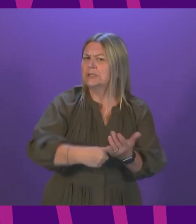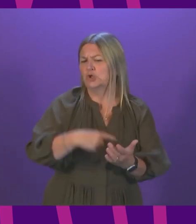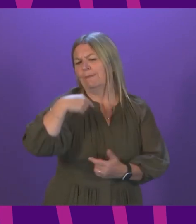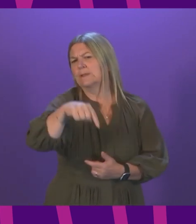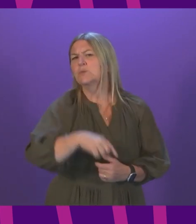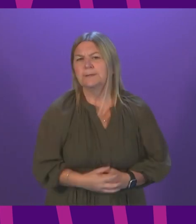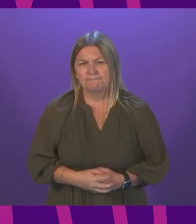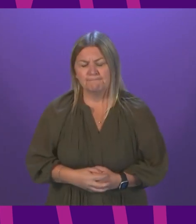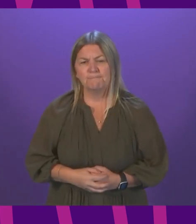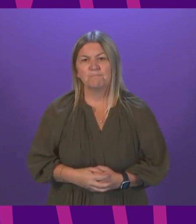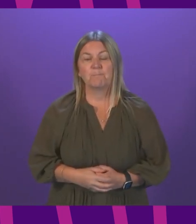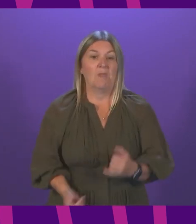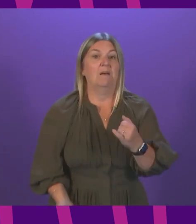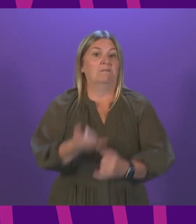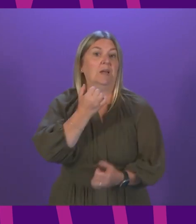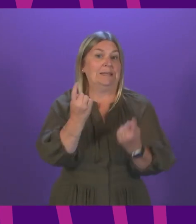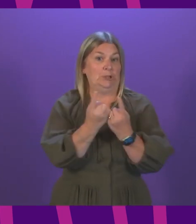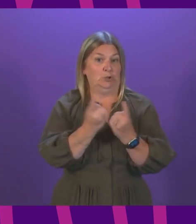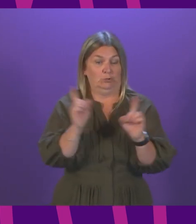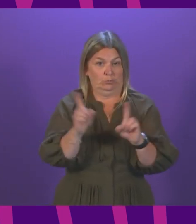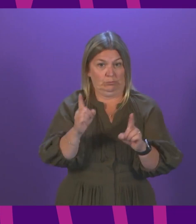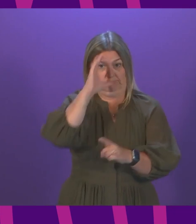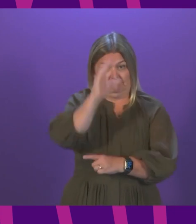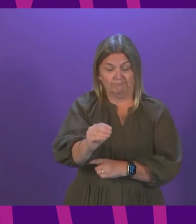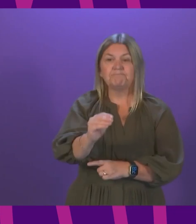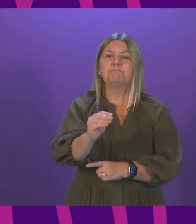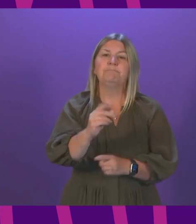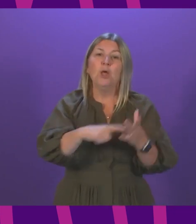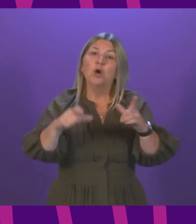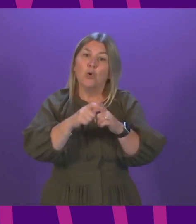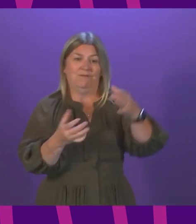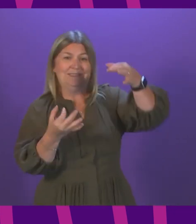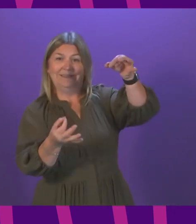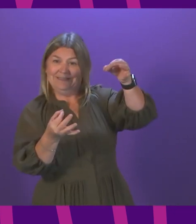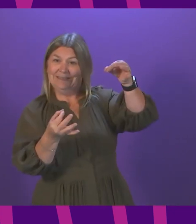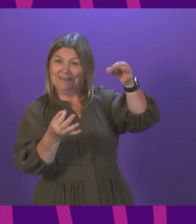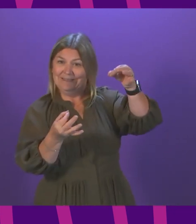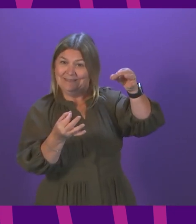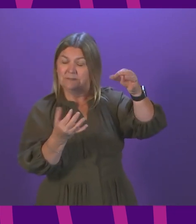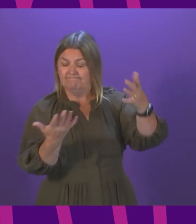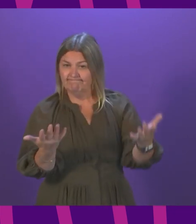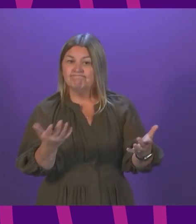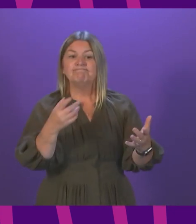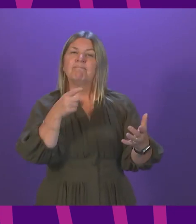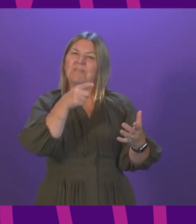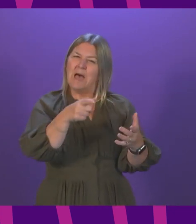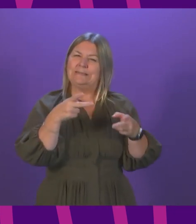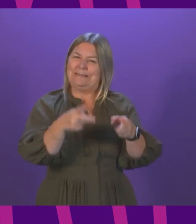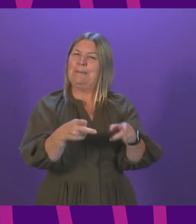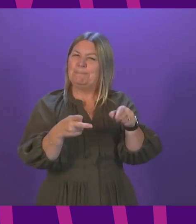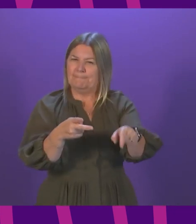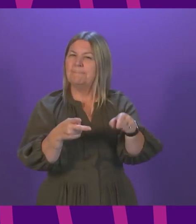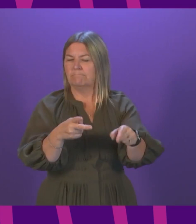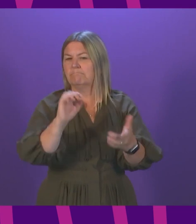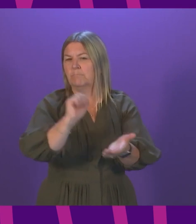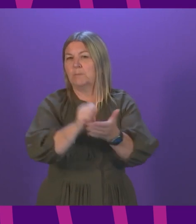the final issue I want to provide an update on is the COVID certification scheme. Further details of the scheme will be published later